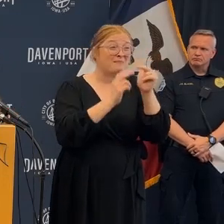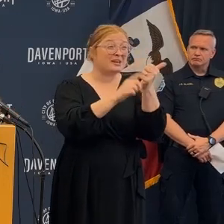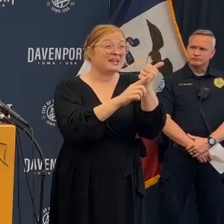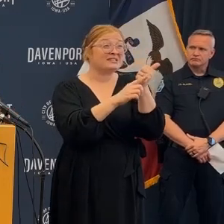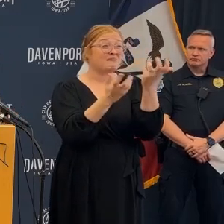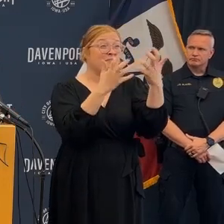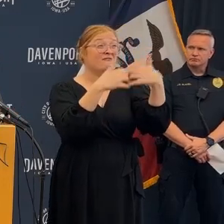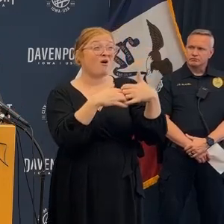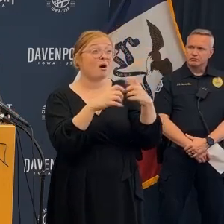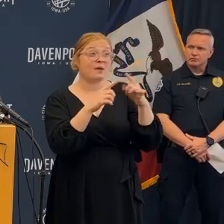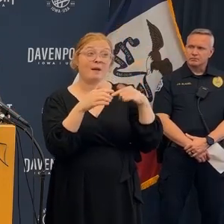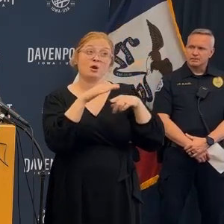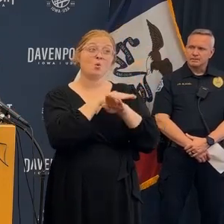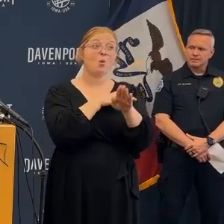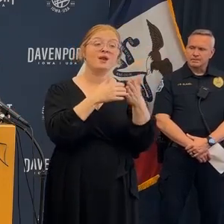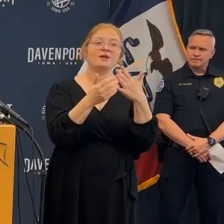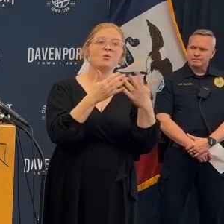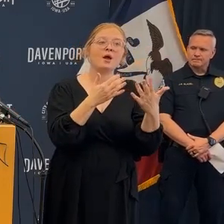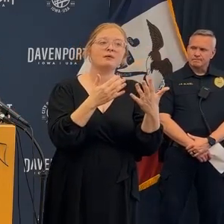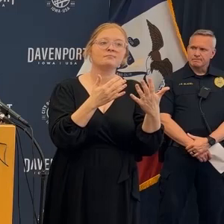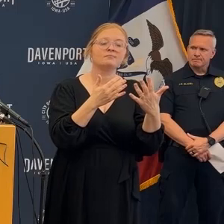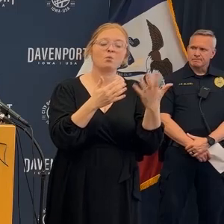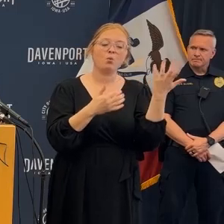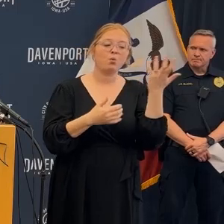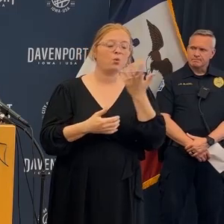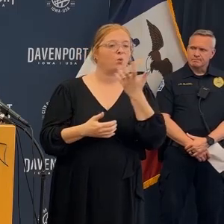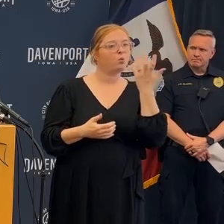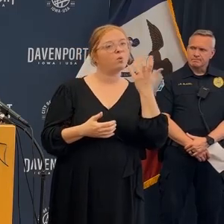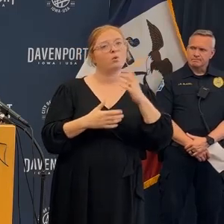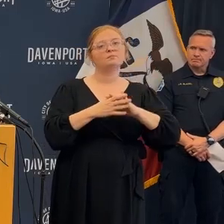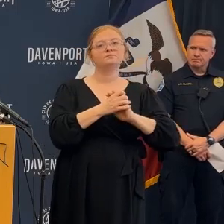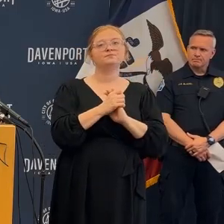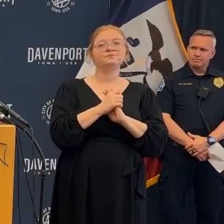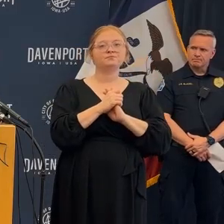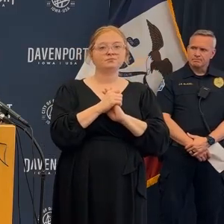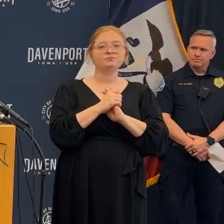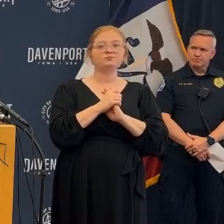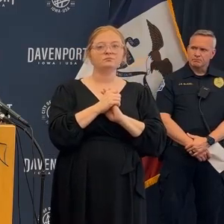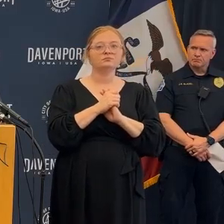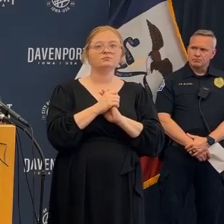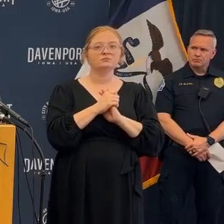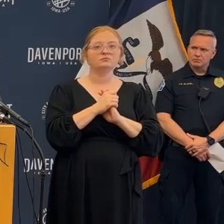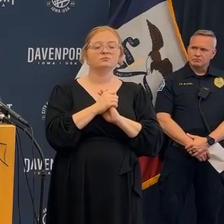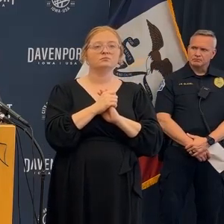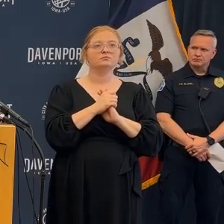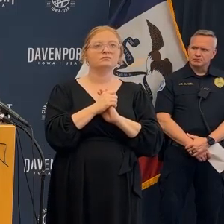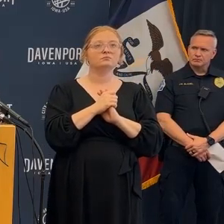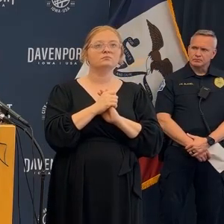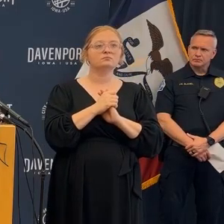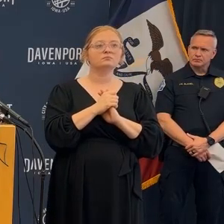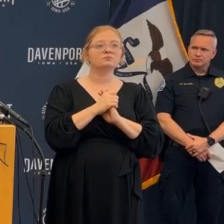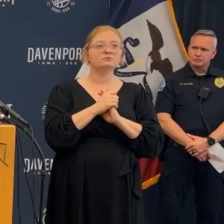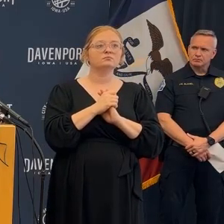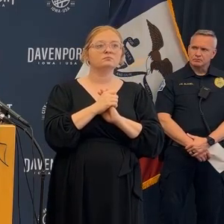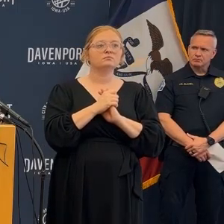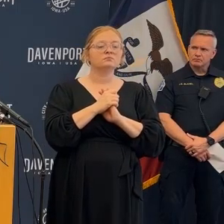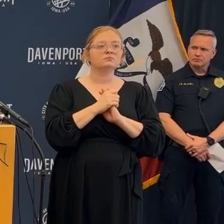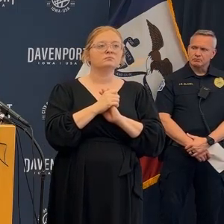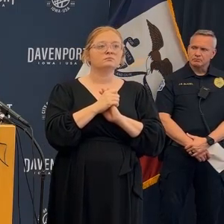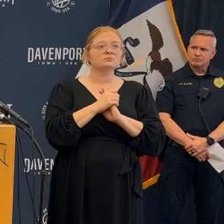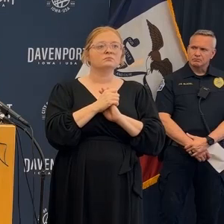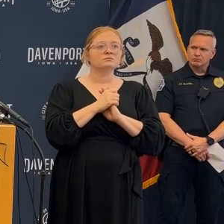and then taking the dogs in and doing their work with the sole purpose of knowing that thing is unsafe